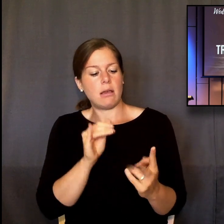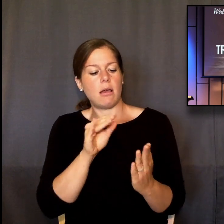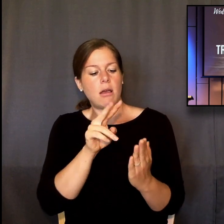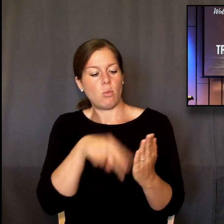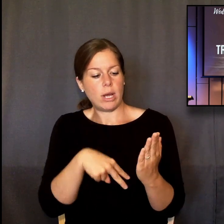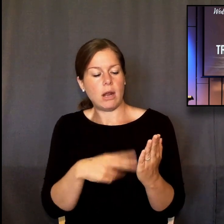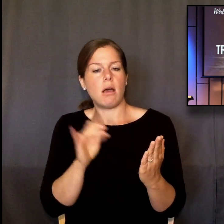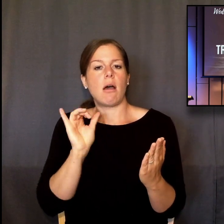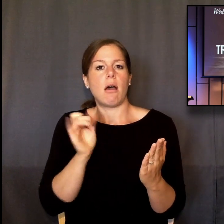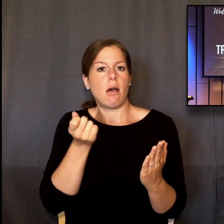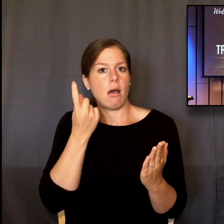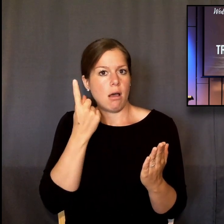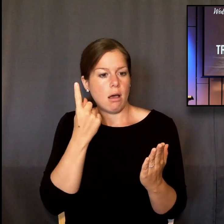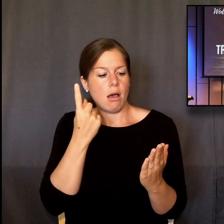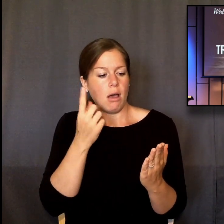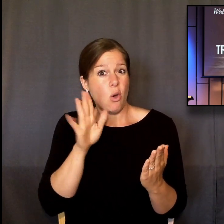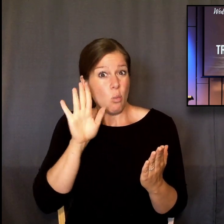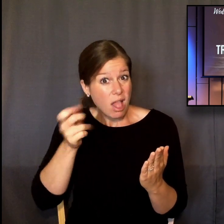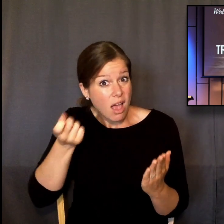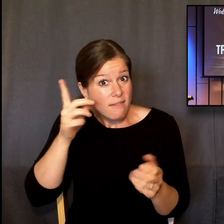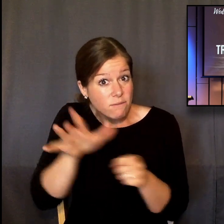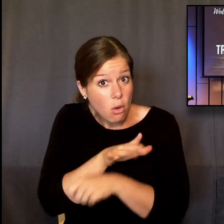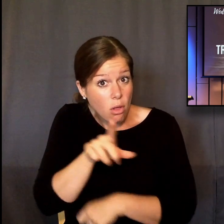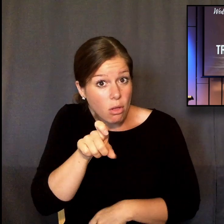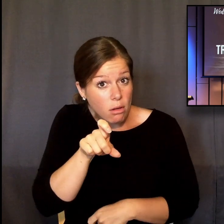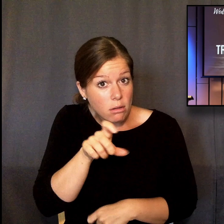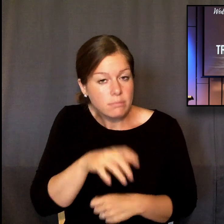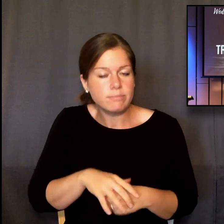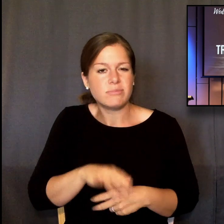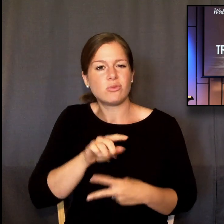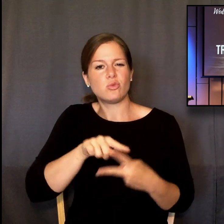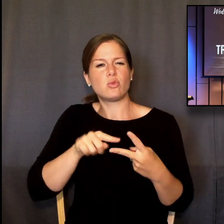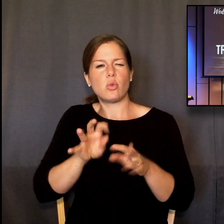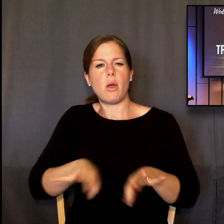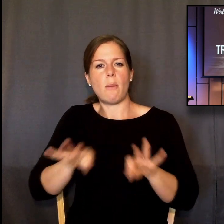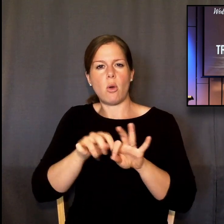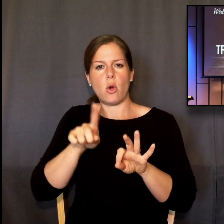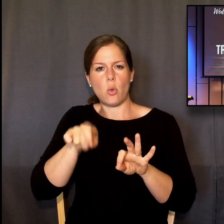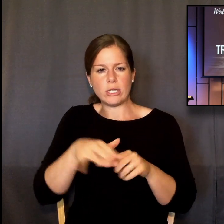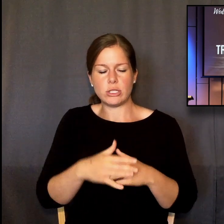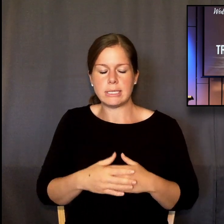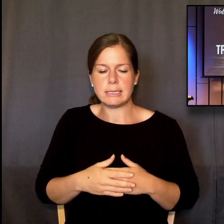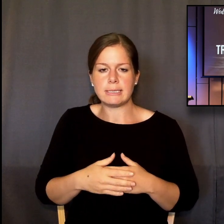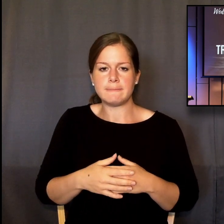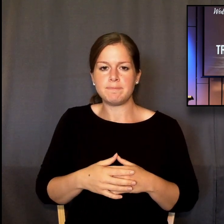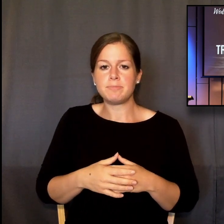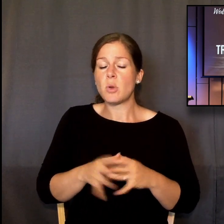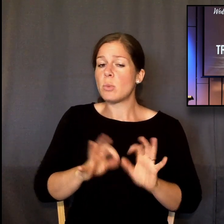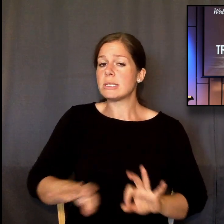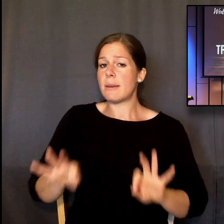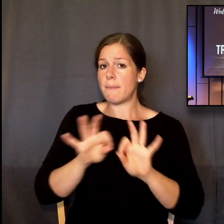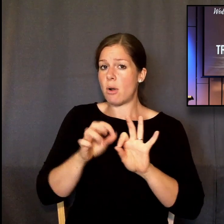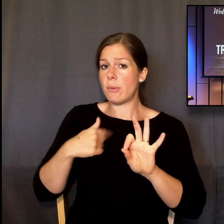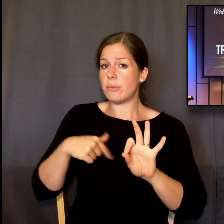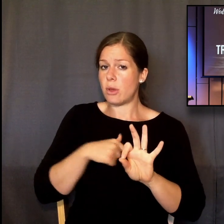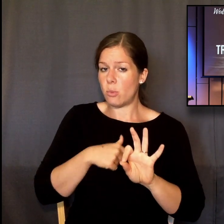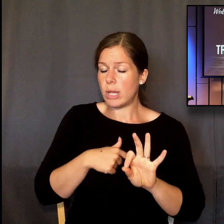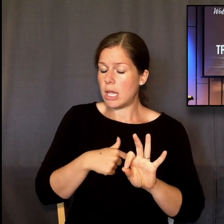wrestle with today. Because we all come to this with filters and preconceived notions. So it's imperative that we just let the